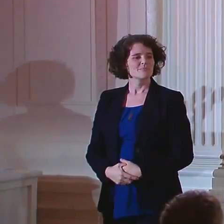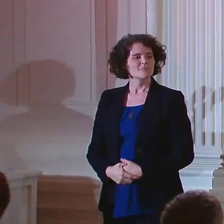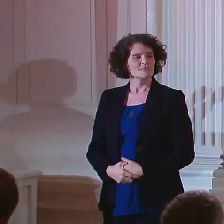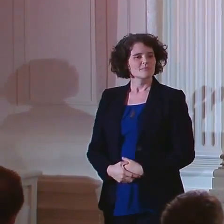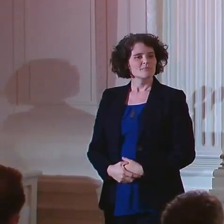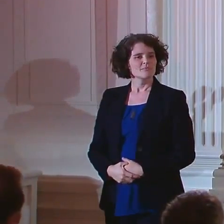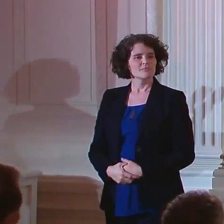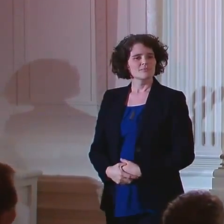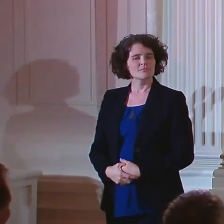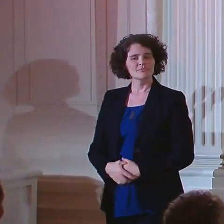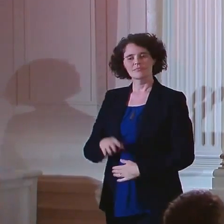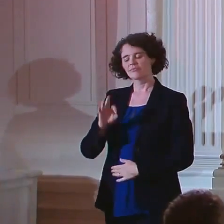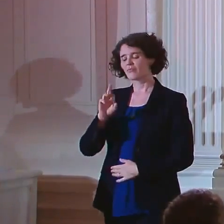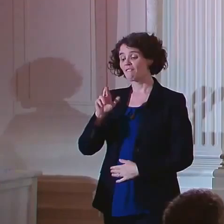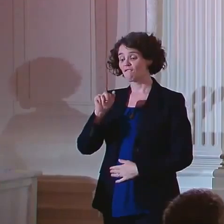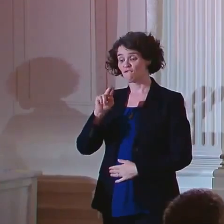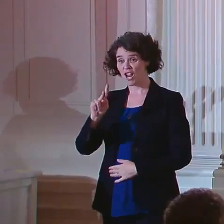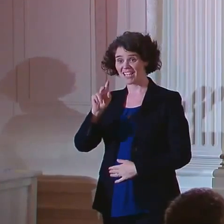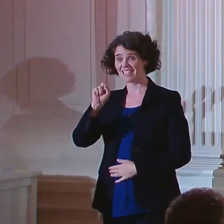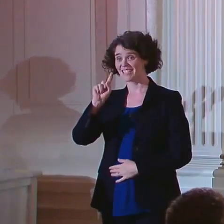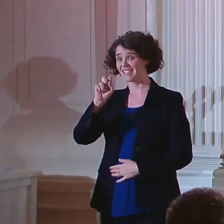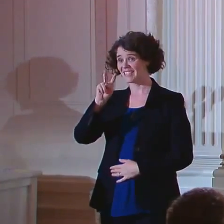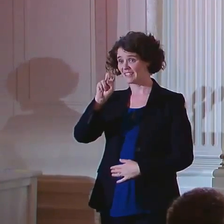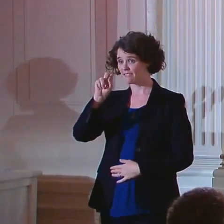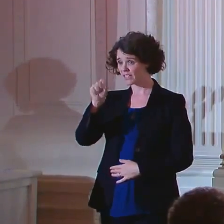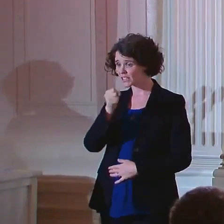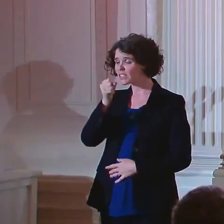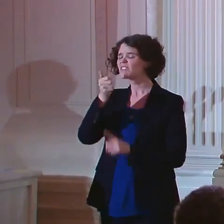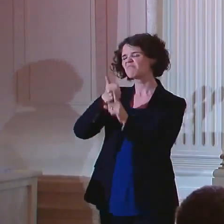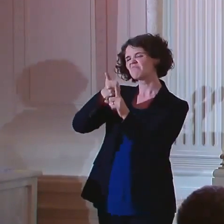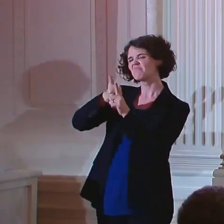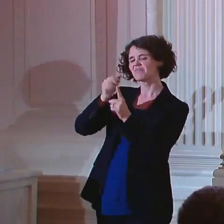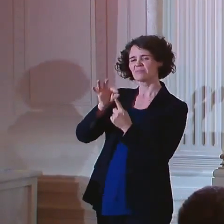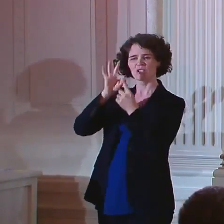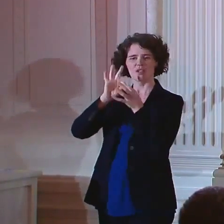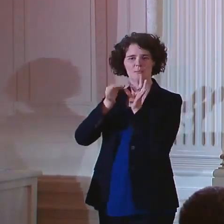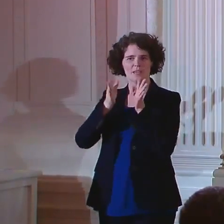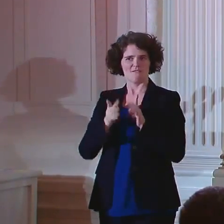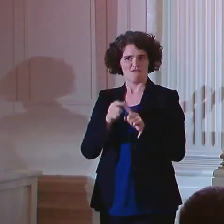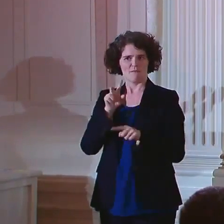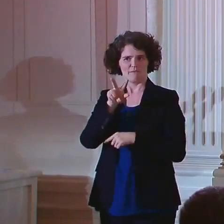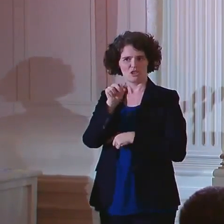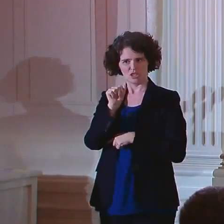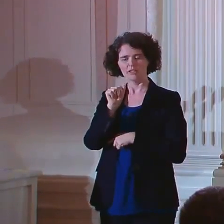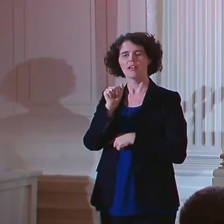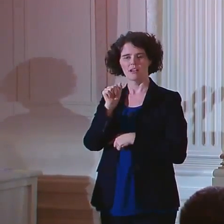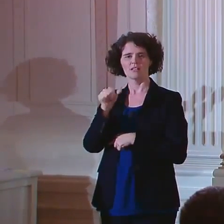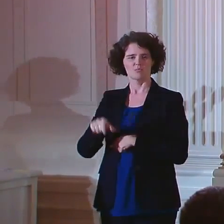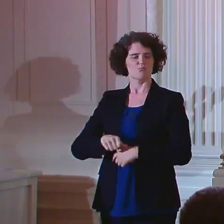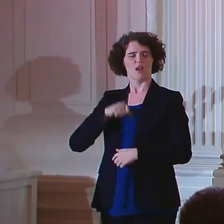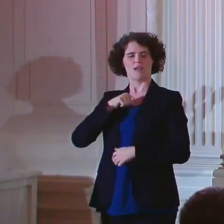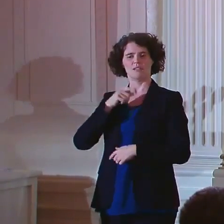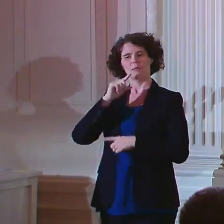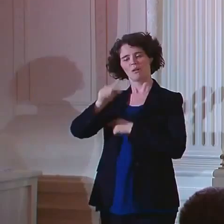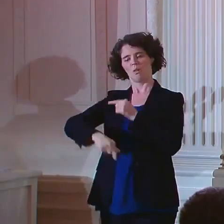And Frank Stevens is a Special Olympian from Virginia, and he's proud to be a global messenger.